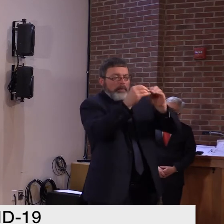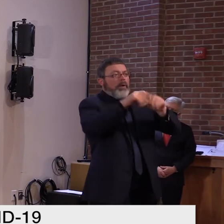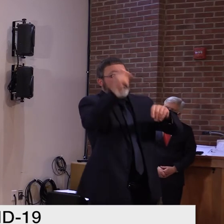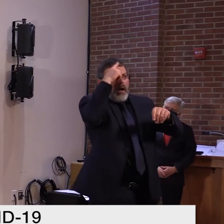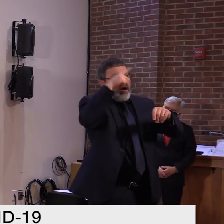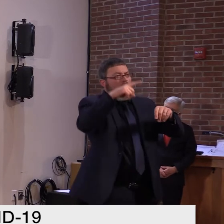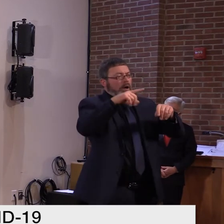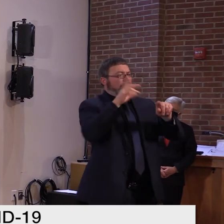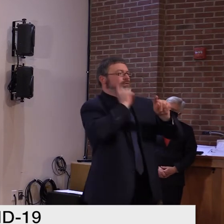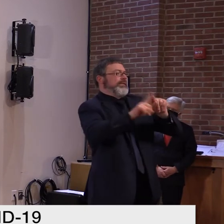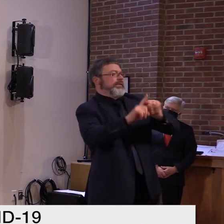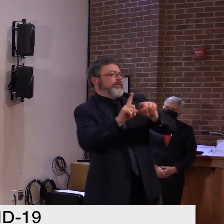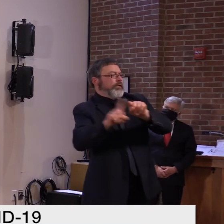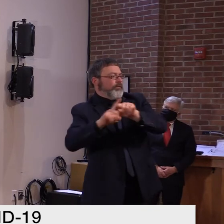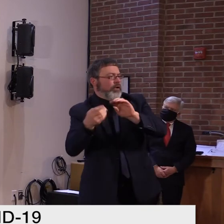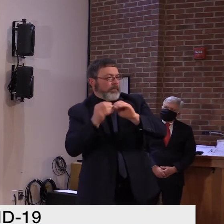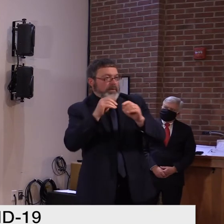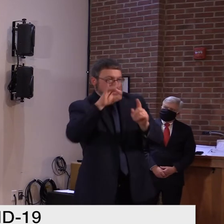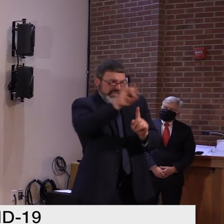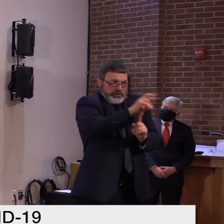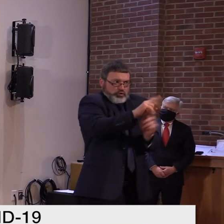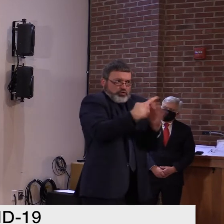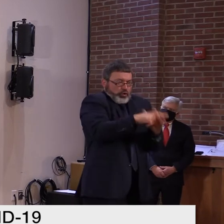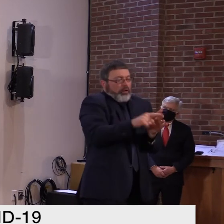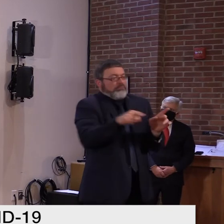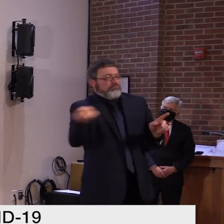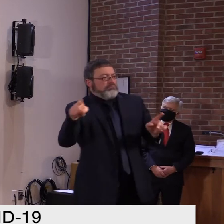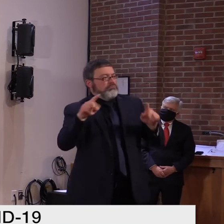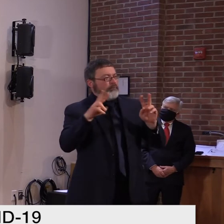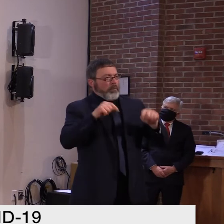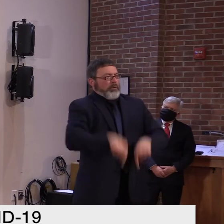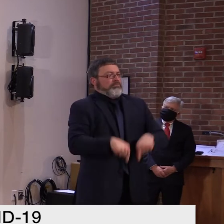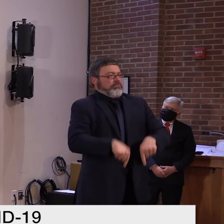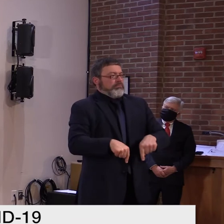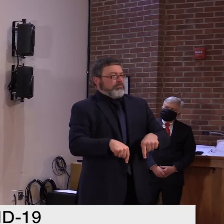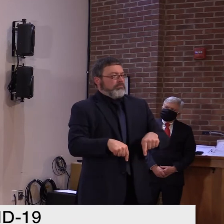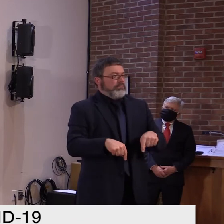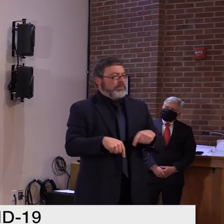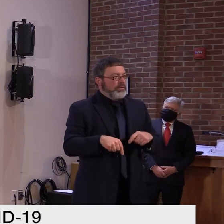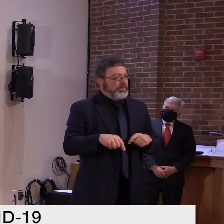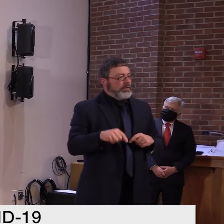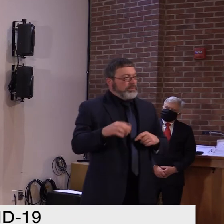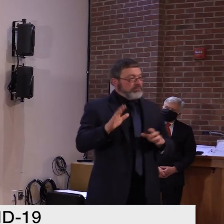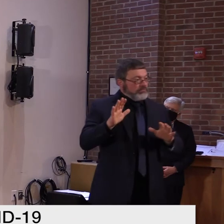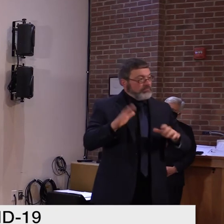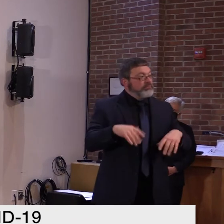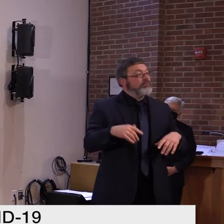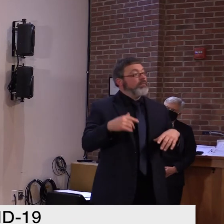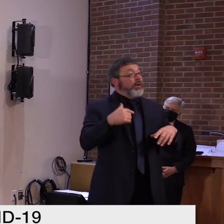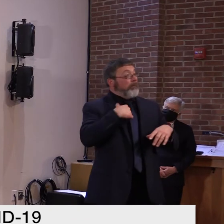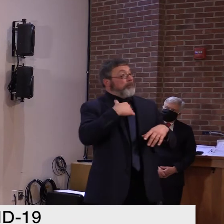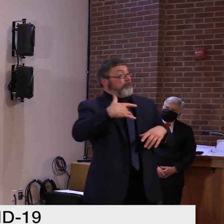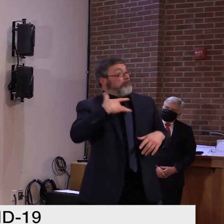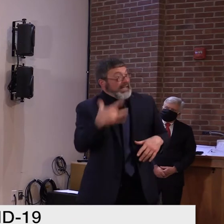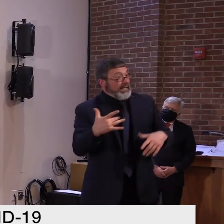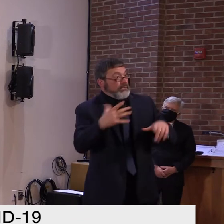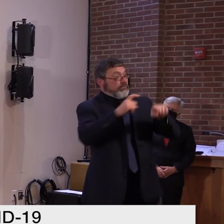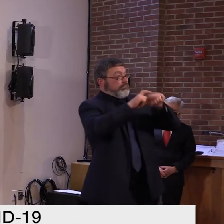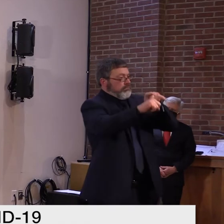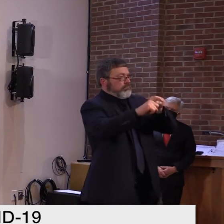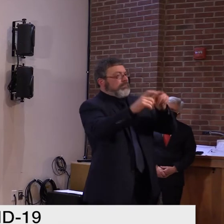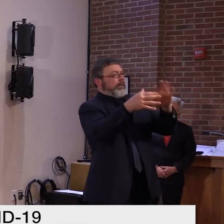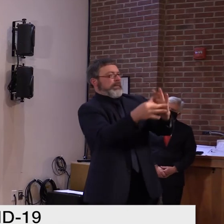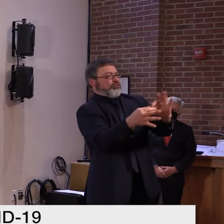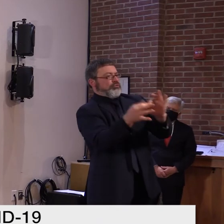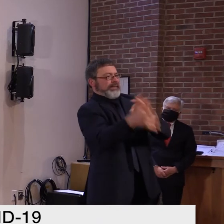They'll leave a message. And, you know, most of the time, they will leave a message. It won't be a very specific message, but it'll let you know that